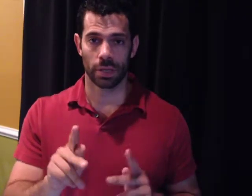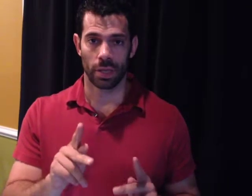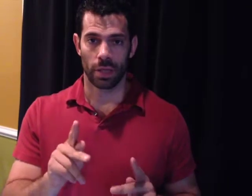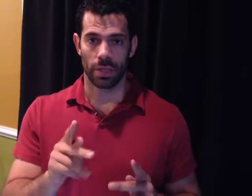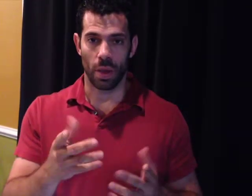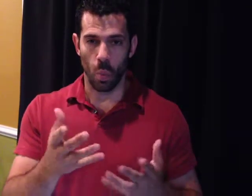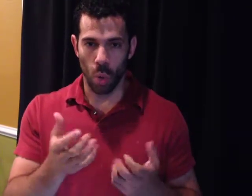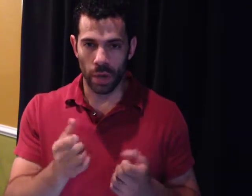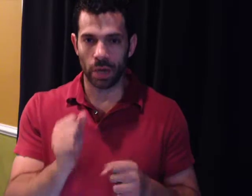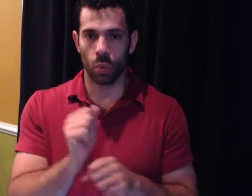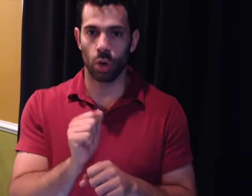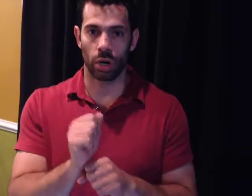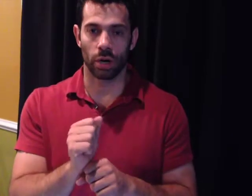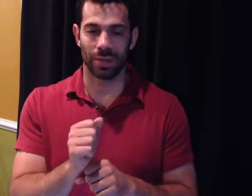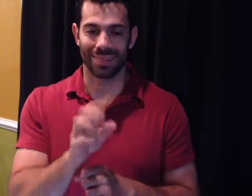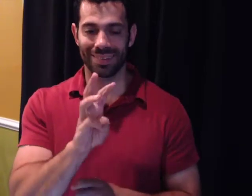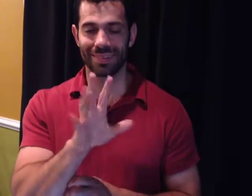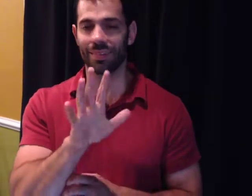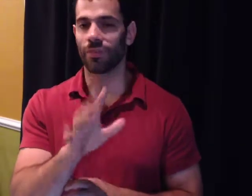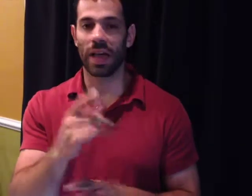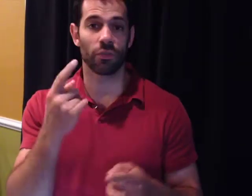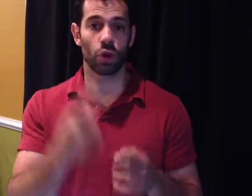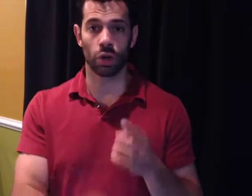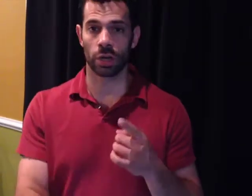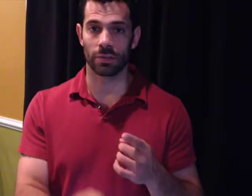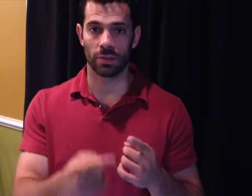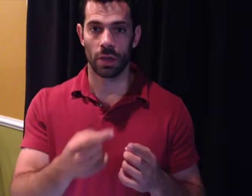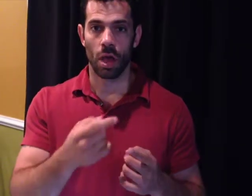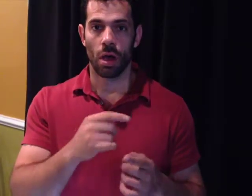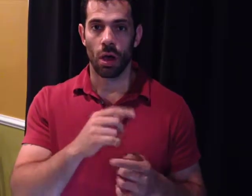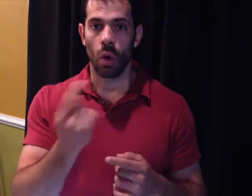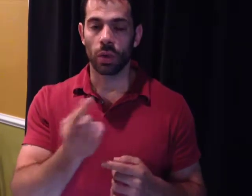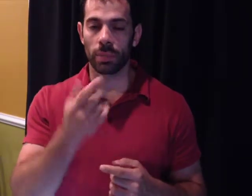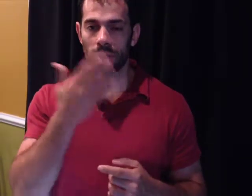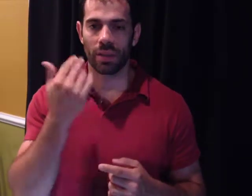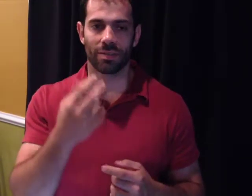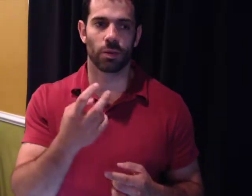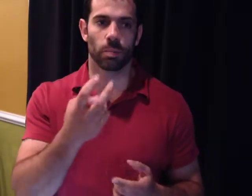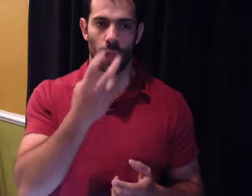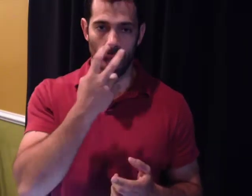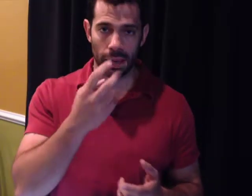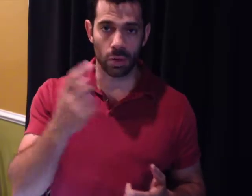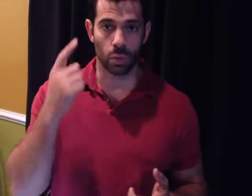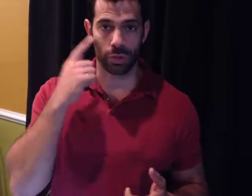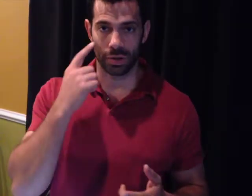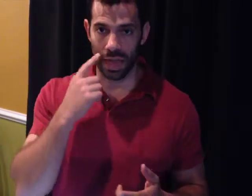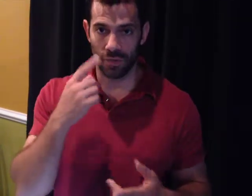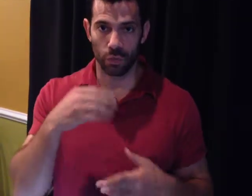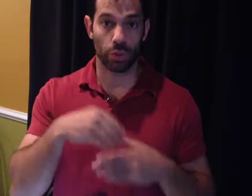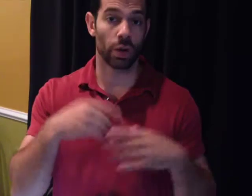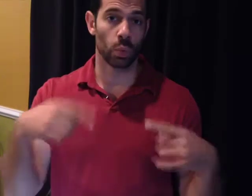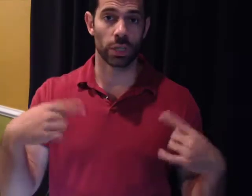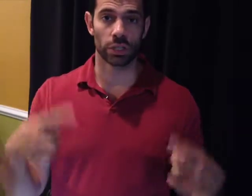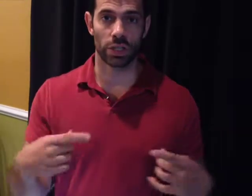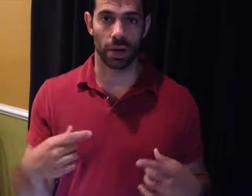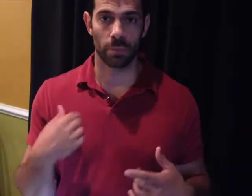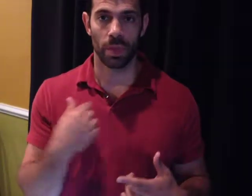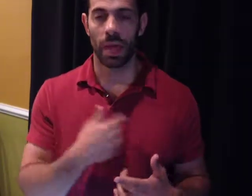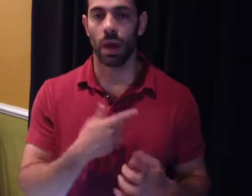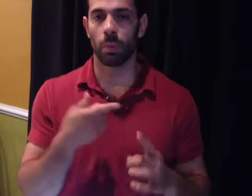wanted to work, 65 couldn't, only because they're blind or they're deaf or they're in a wheelchair. Our